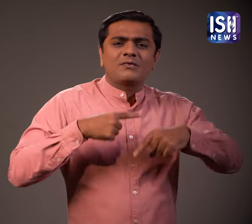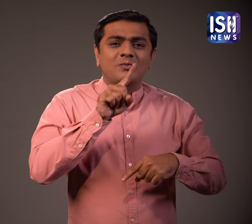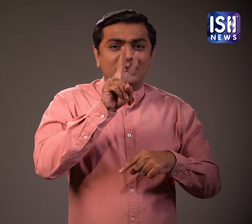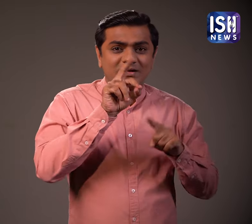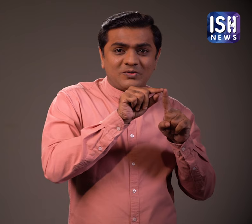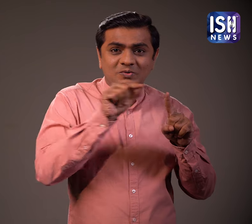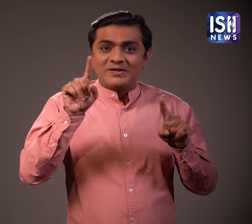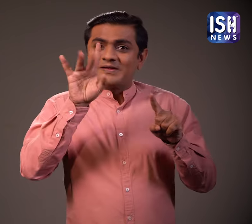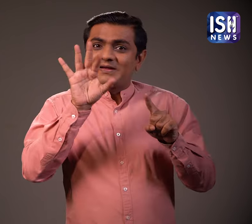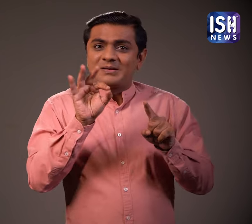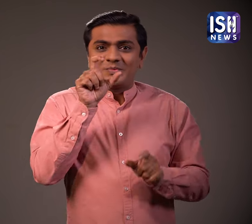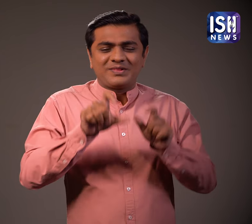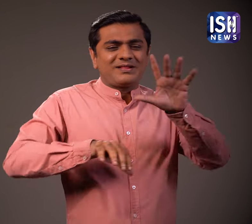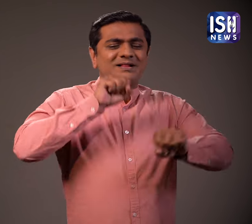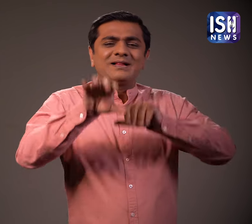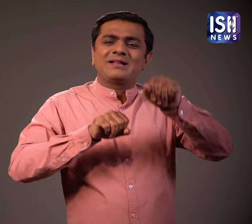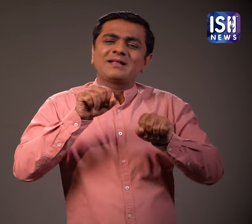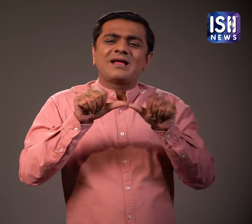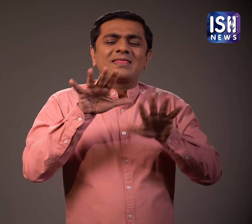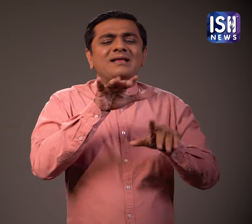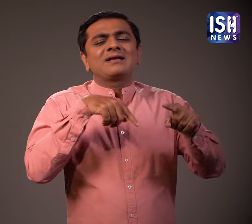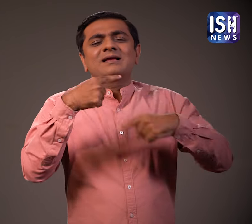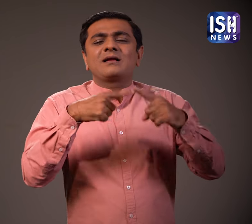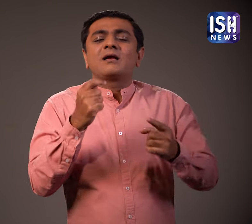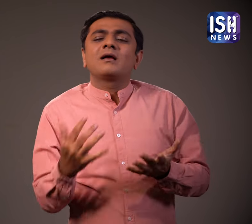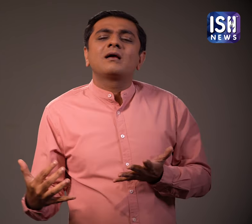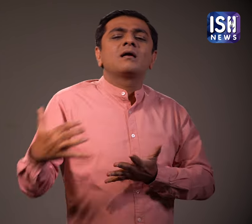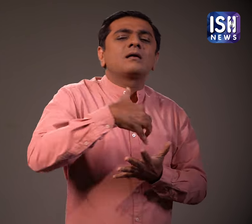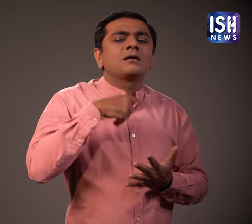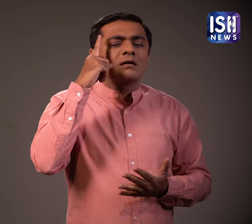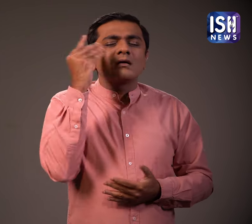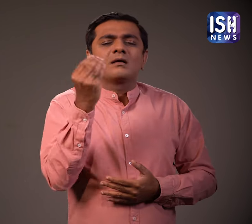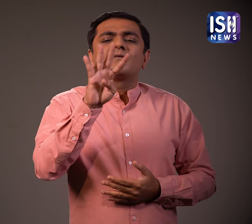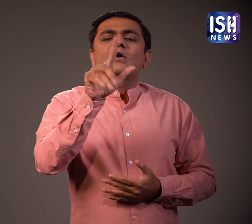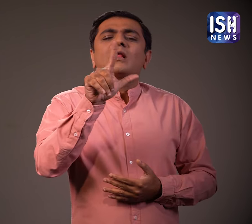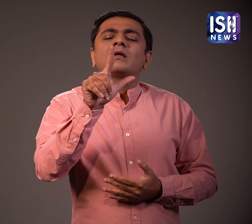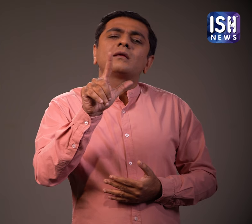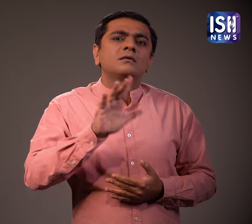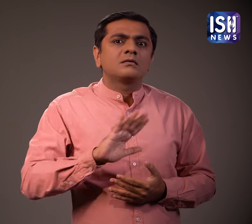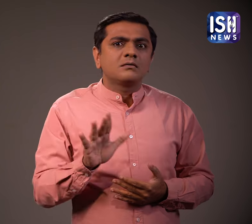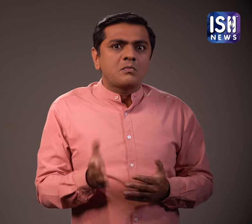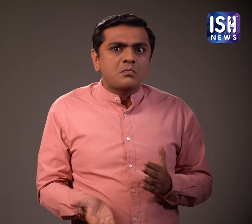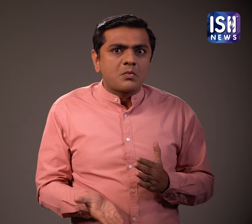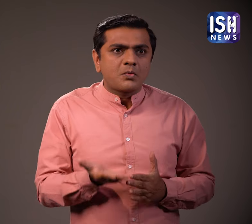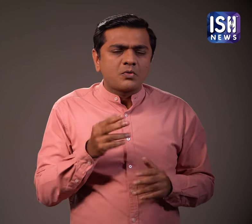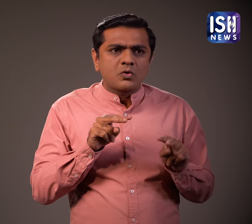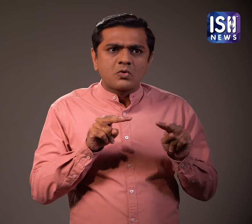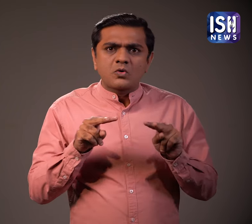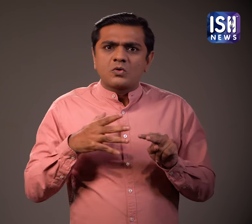The fines from the 120 to 150 people caught every day would not exceed Rs 4 lakh. However, now Rs